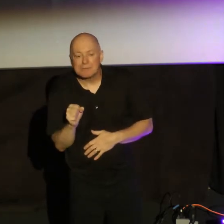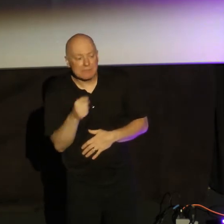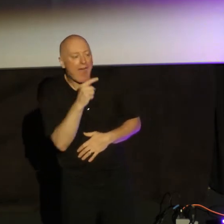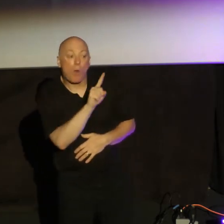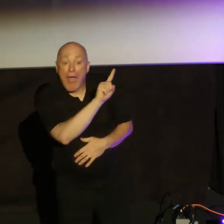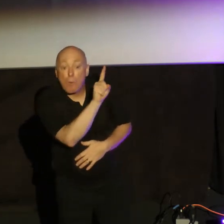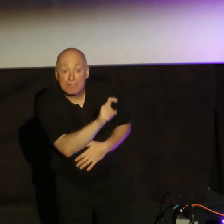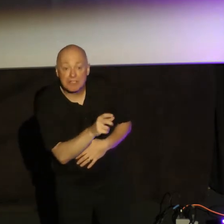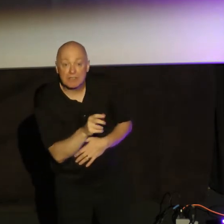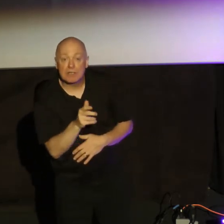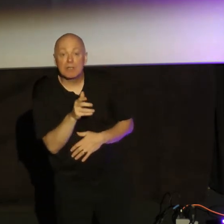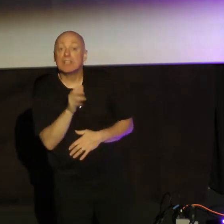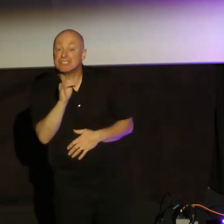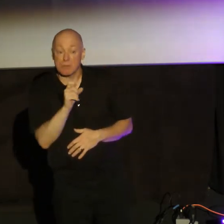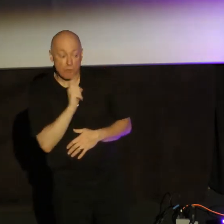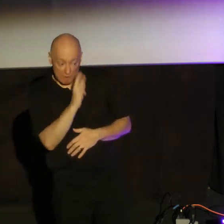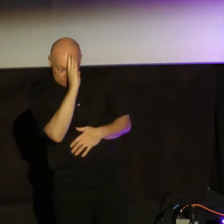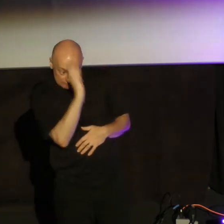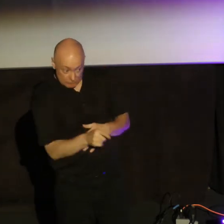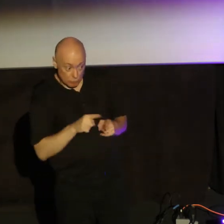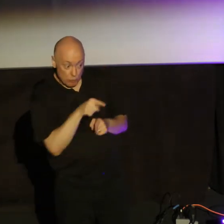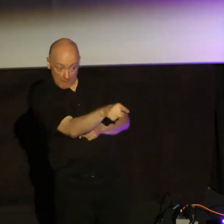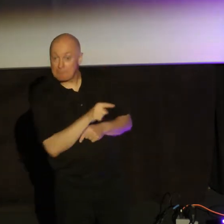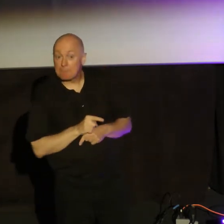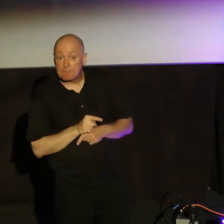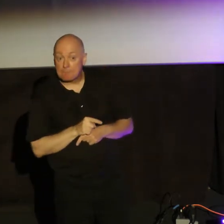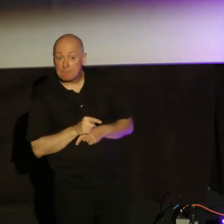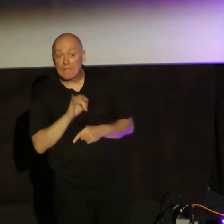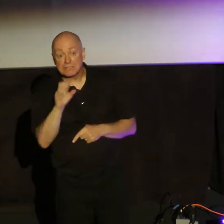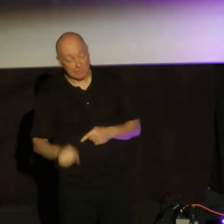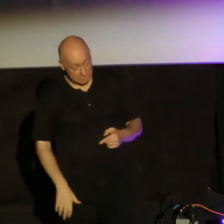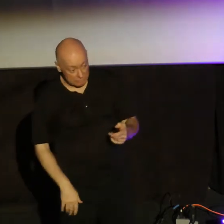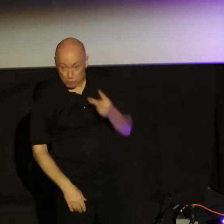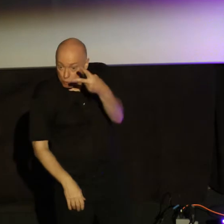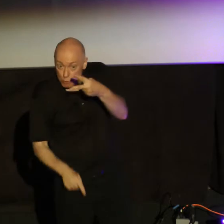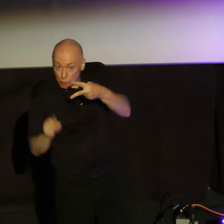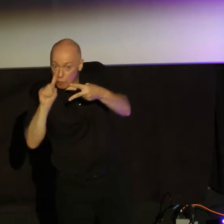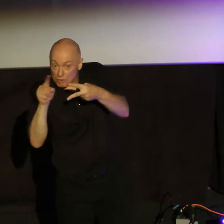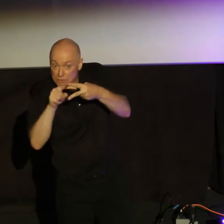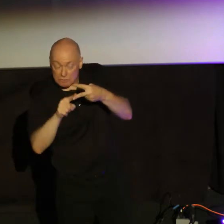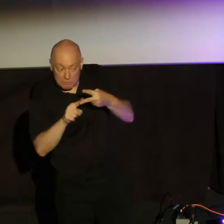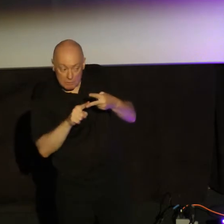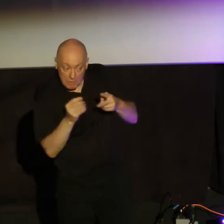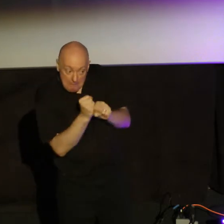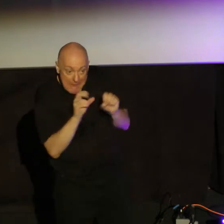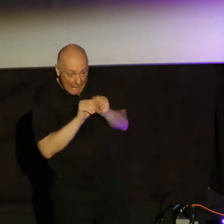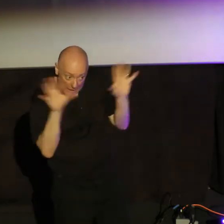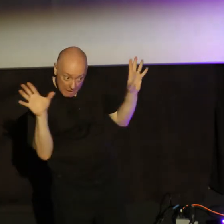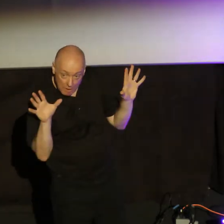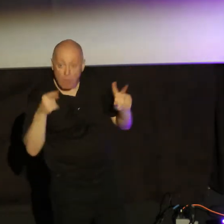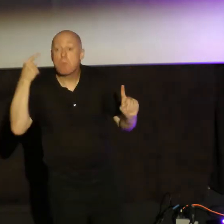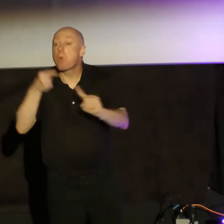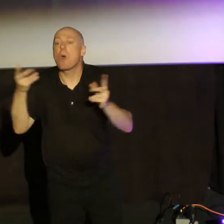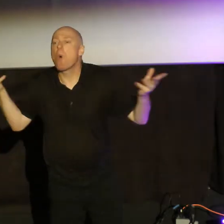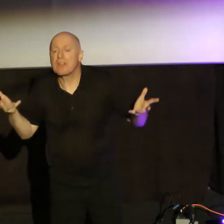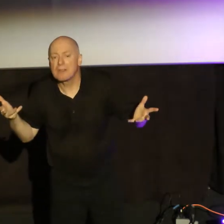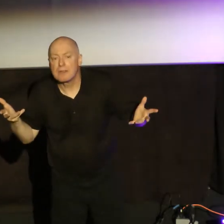here. He's making a point. James asked these two questions to make a clear point, and the point is this, is that faith